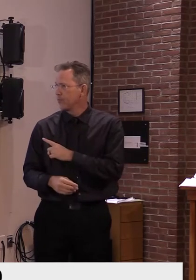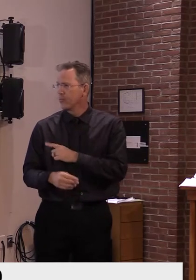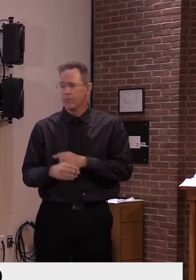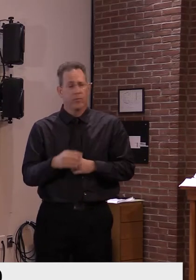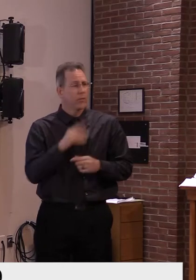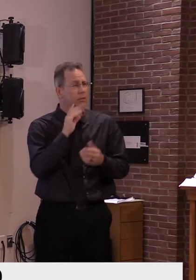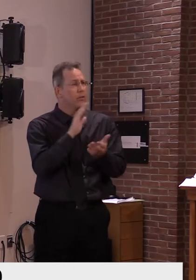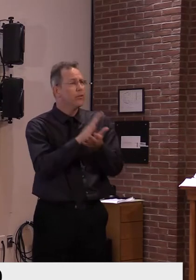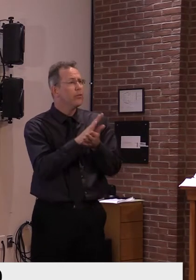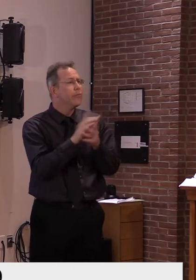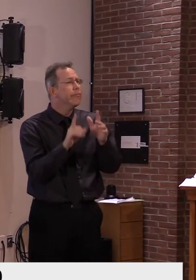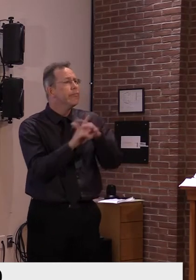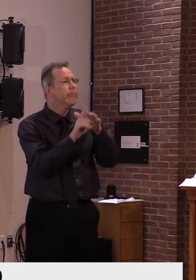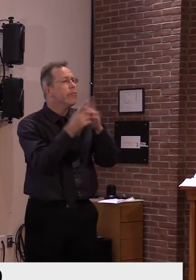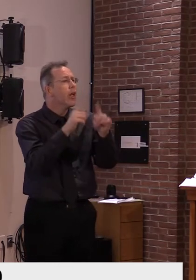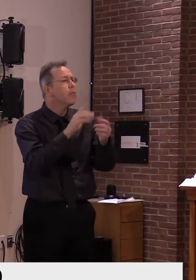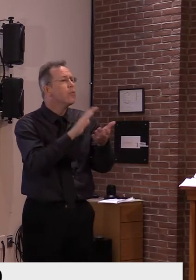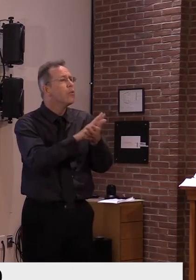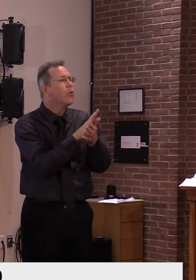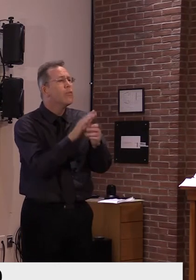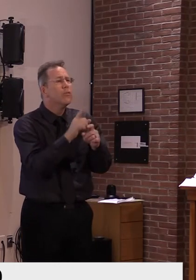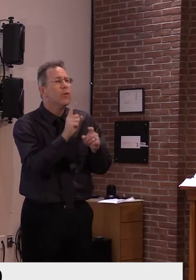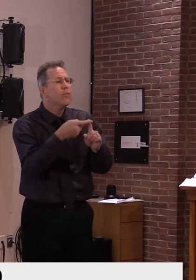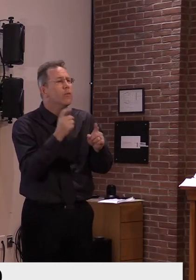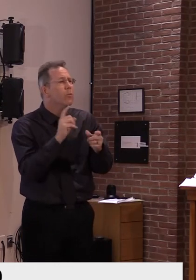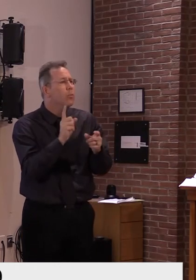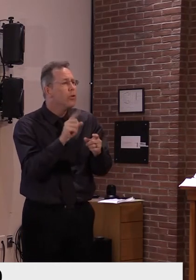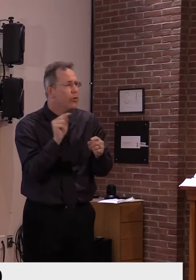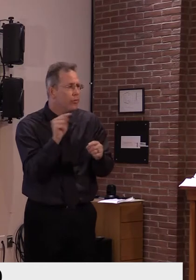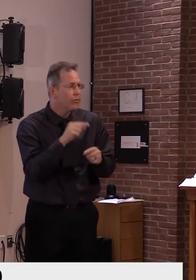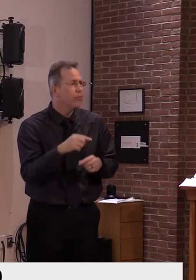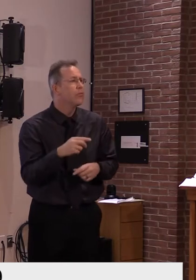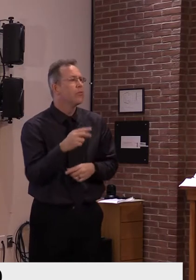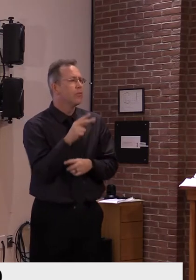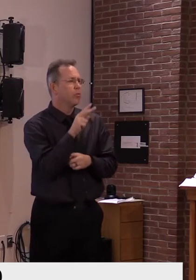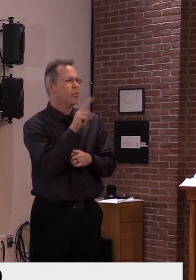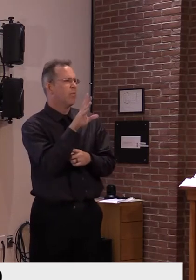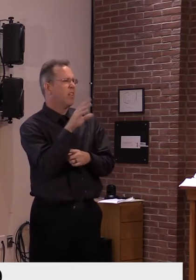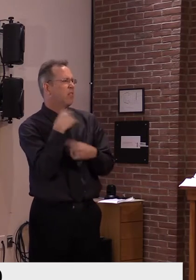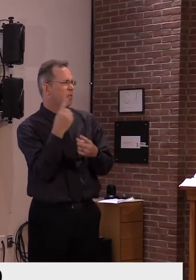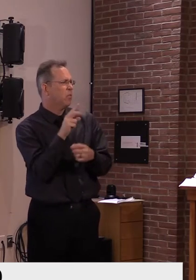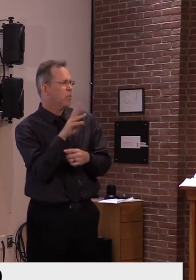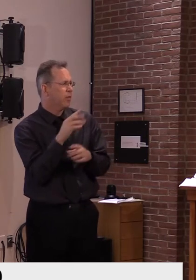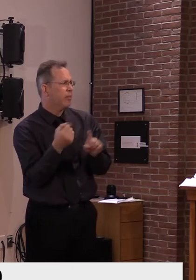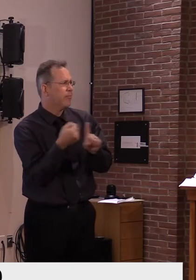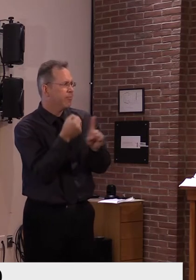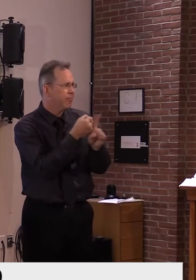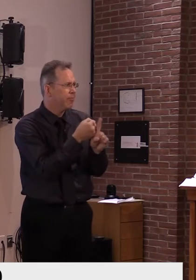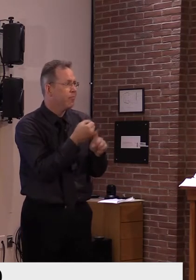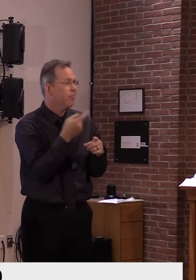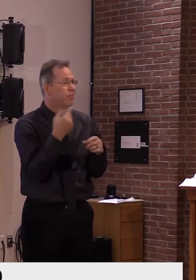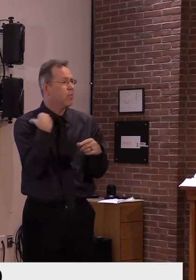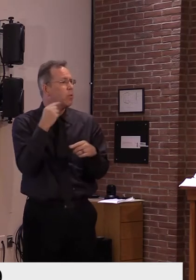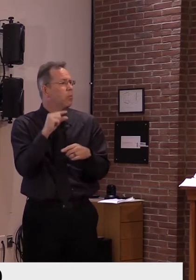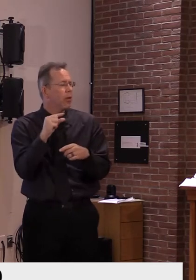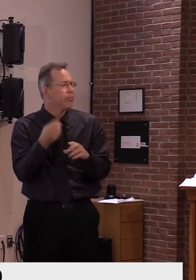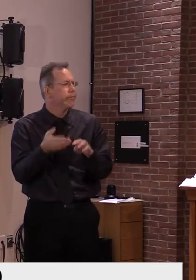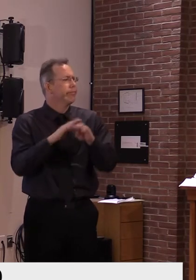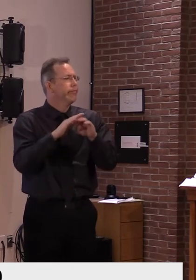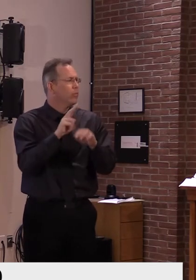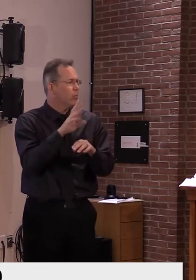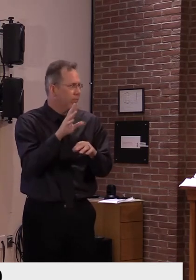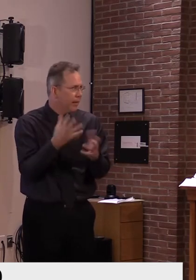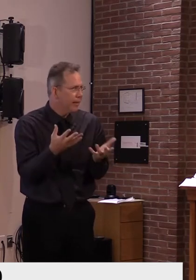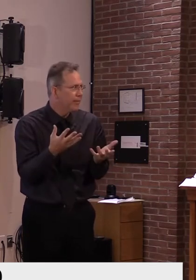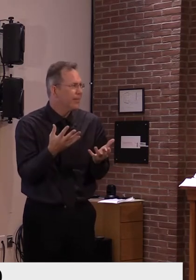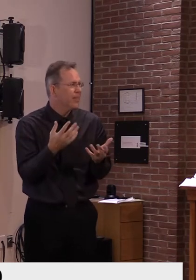So something that is different than past weeks, we actually are seeing an increase here. So something that we want to pay close attention to. But when